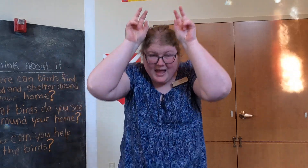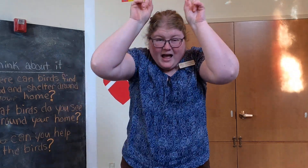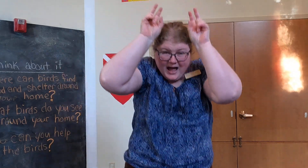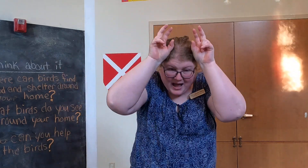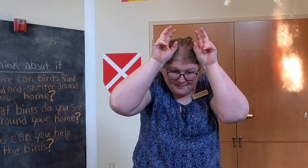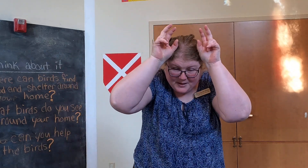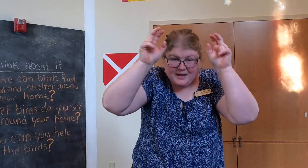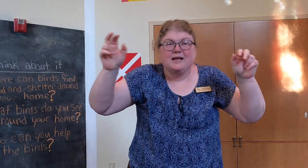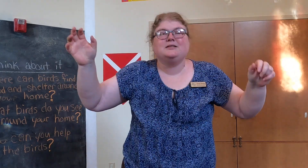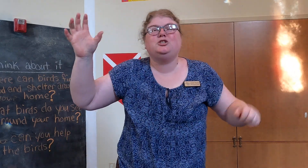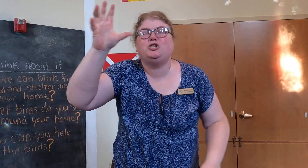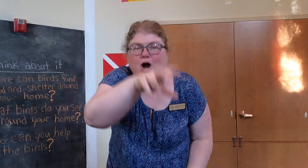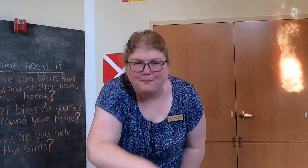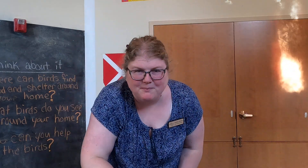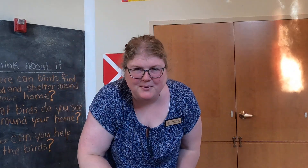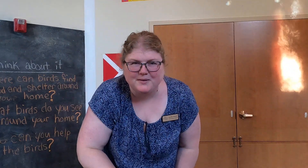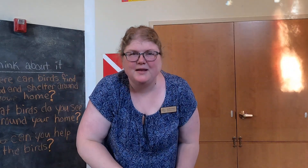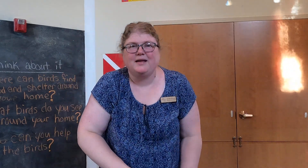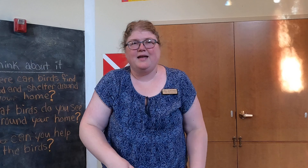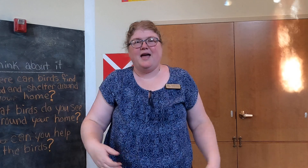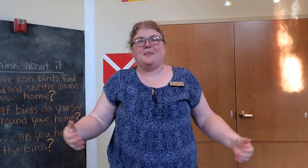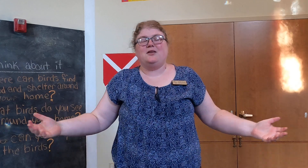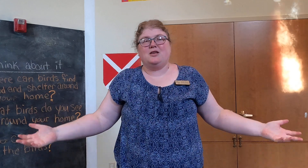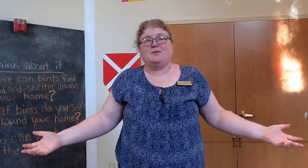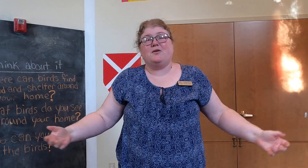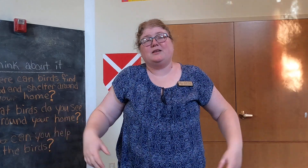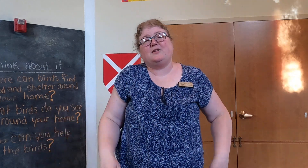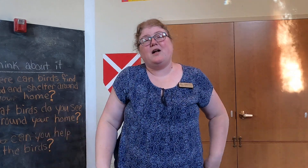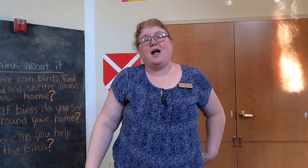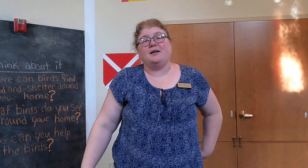hap, jump. And then you keep going till they're all gone.